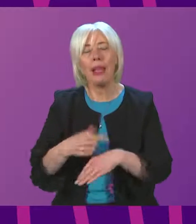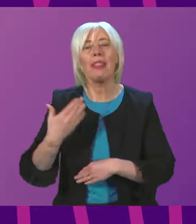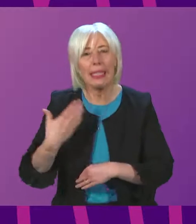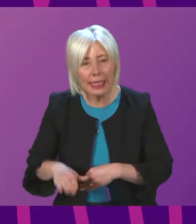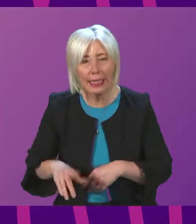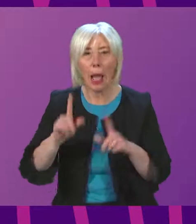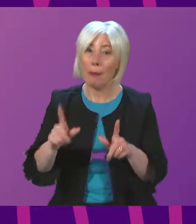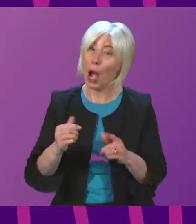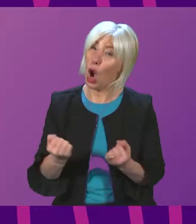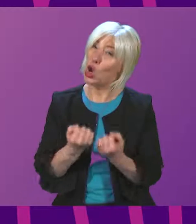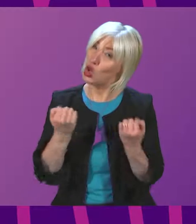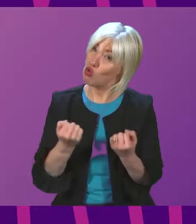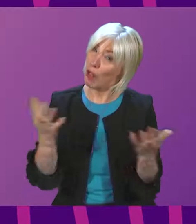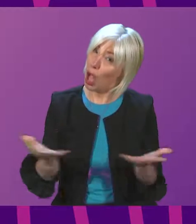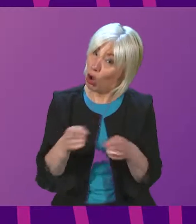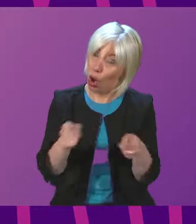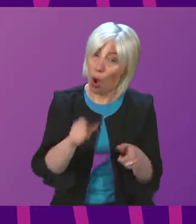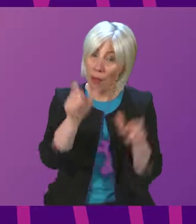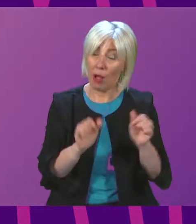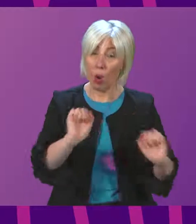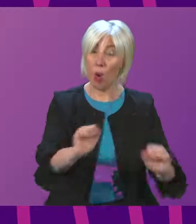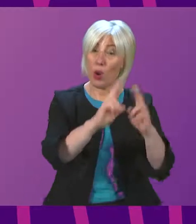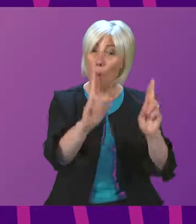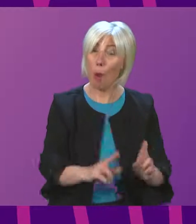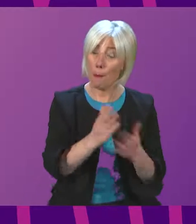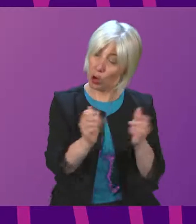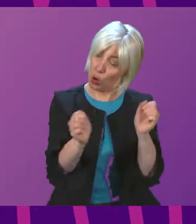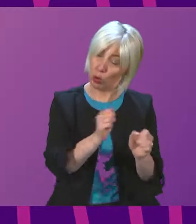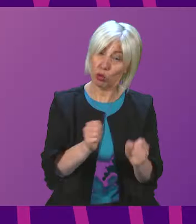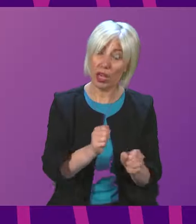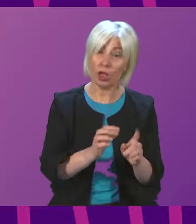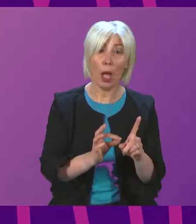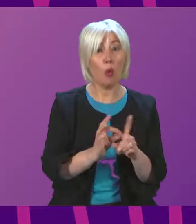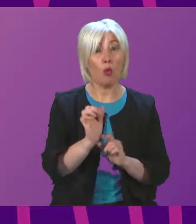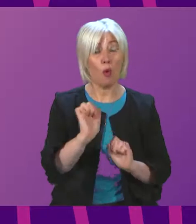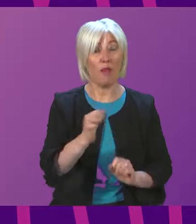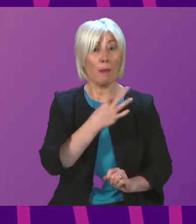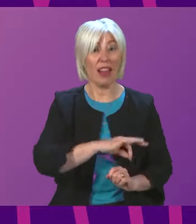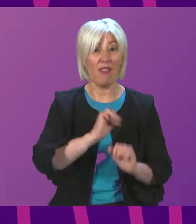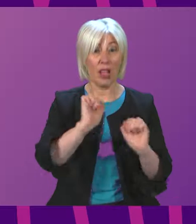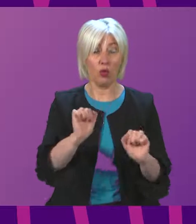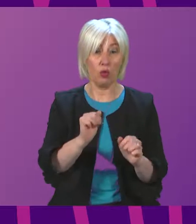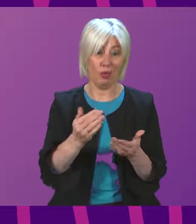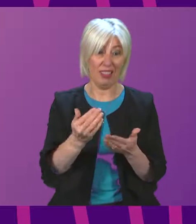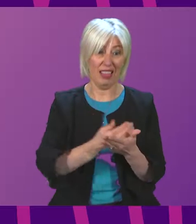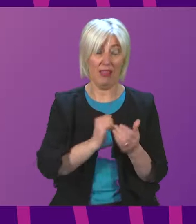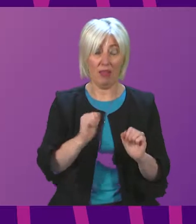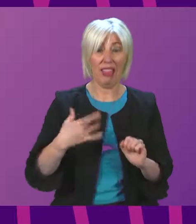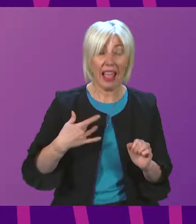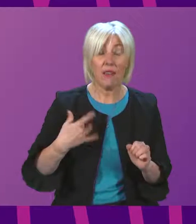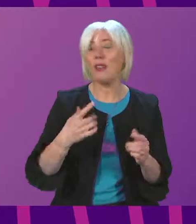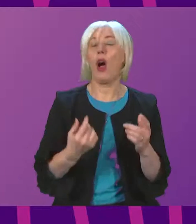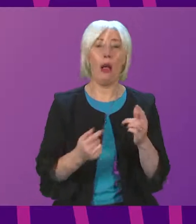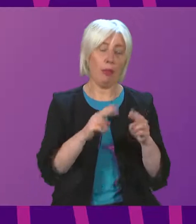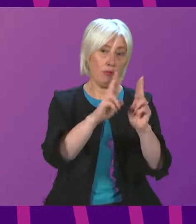although I strongly encourage all homeowners to make these changes and benefit from the improved protection against loss of life and property in the